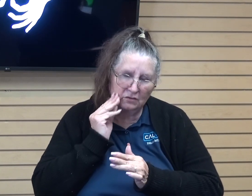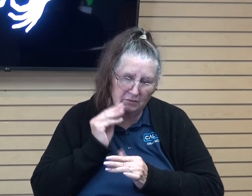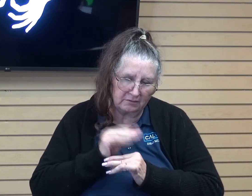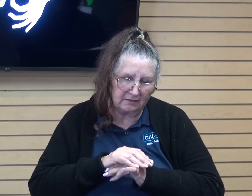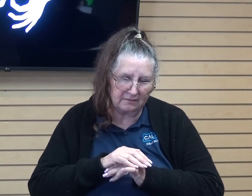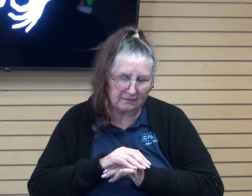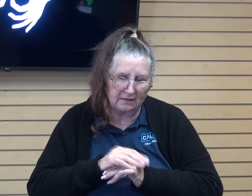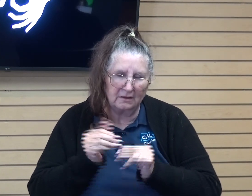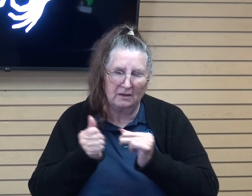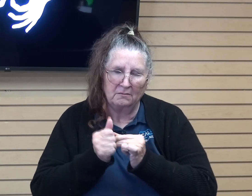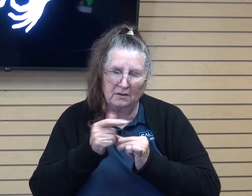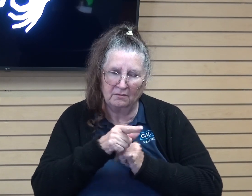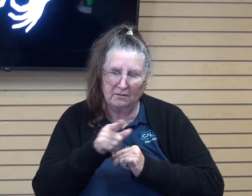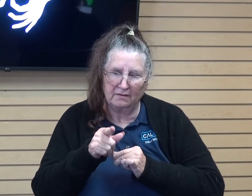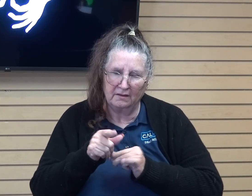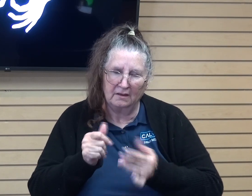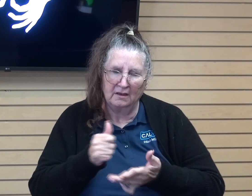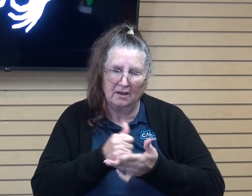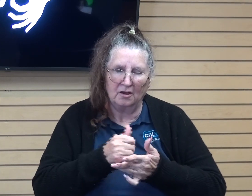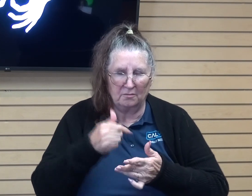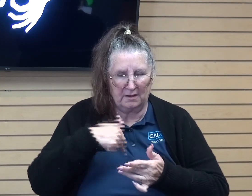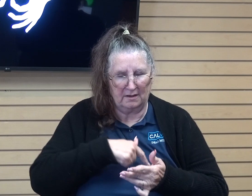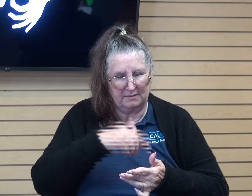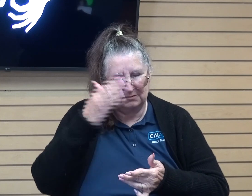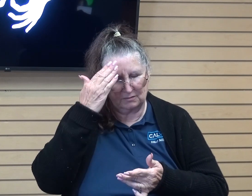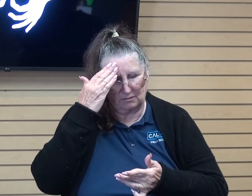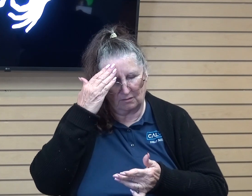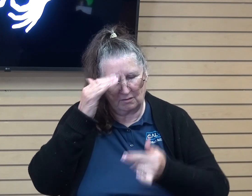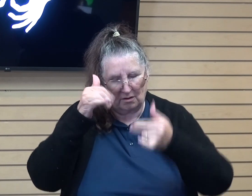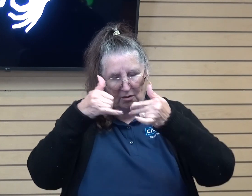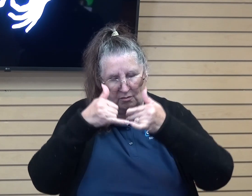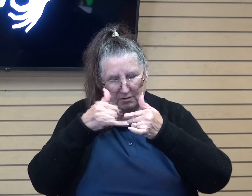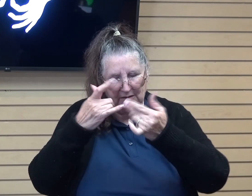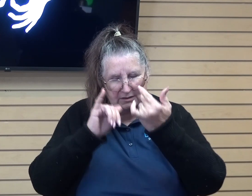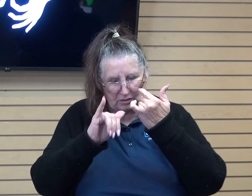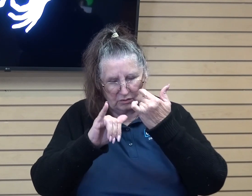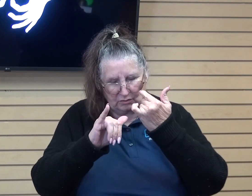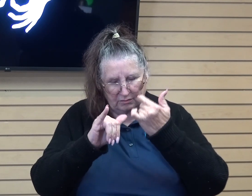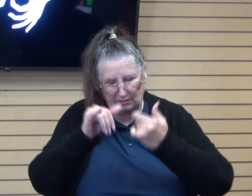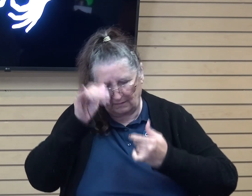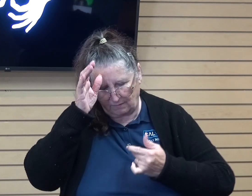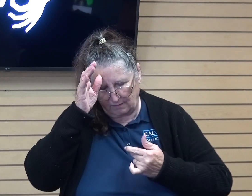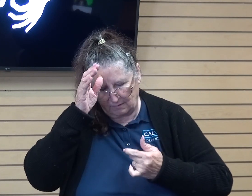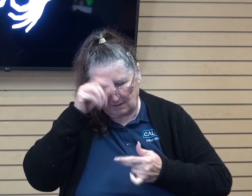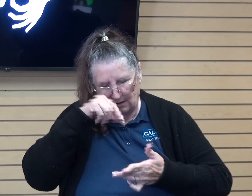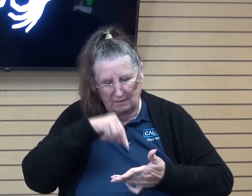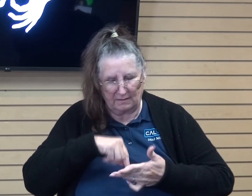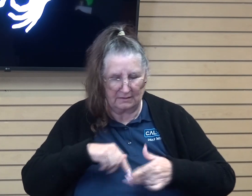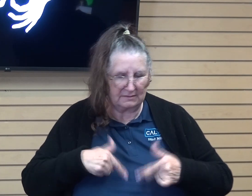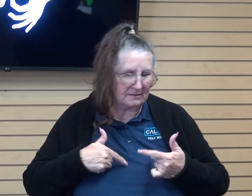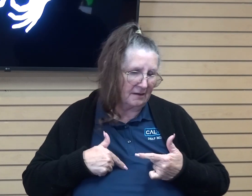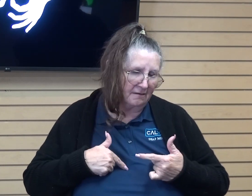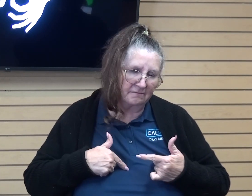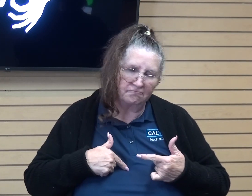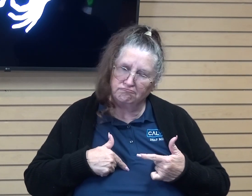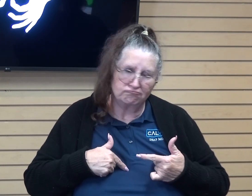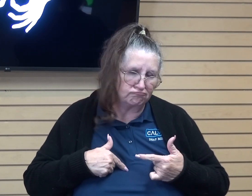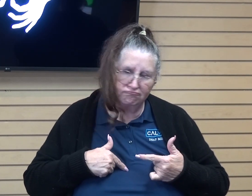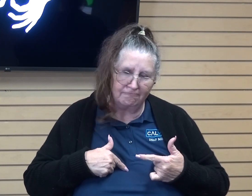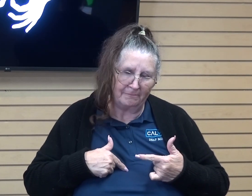just be with them and help us to know our reward is eternity father. And this life is like you say is like a